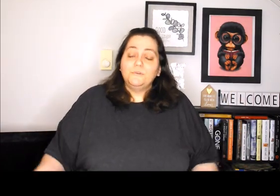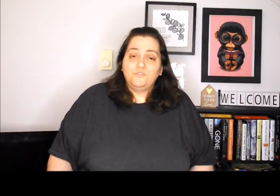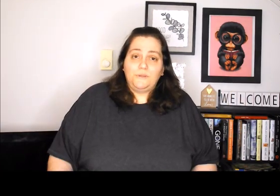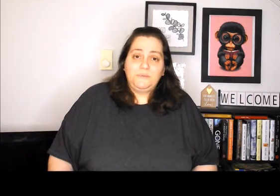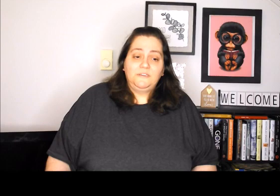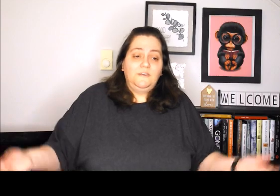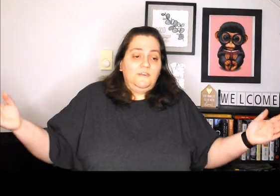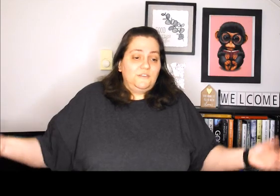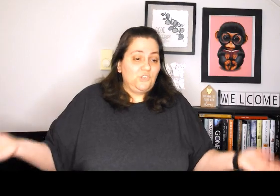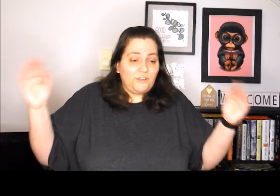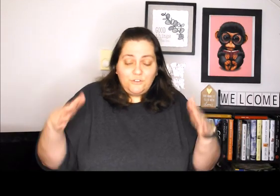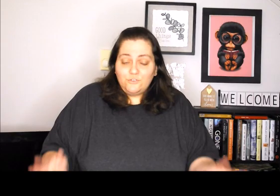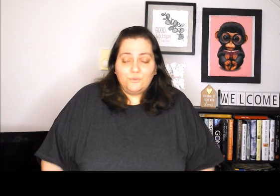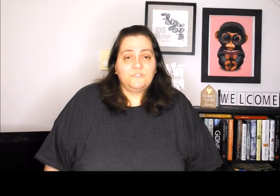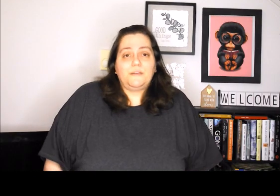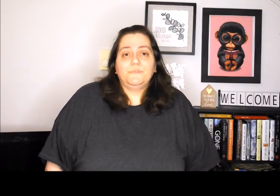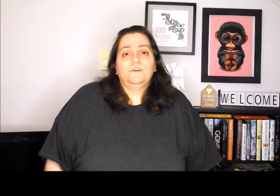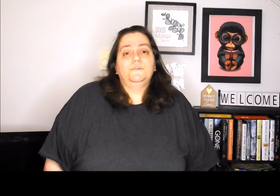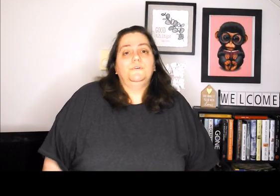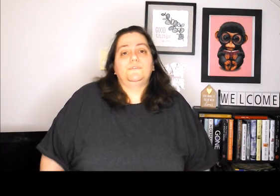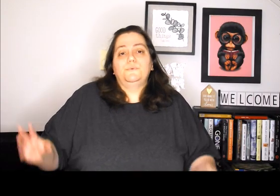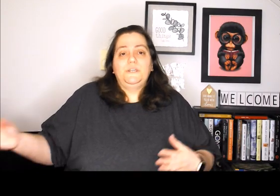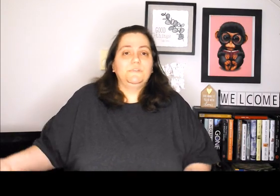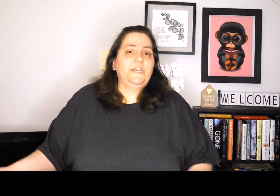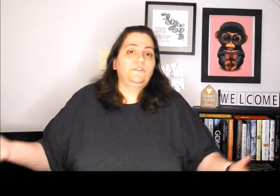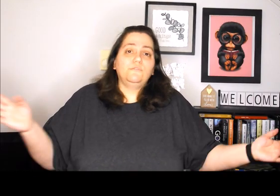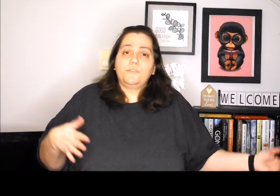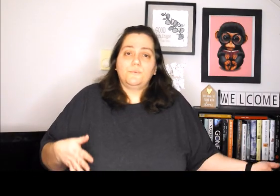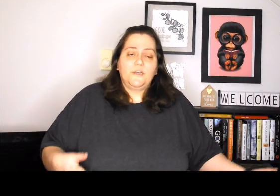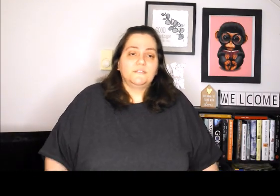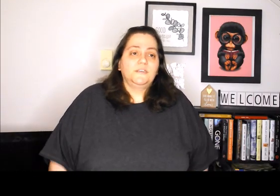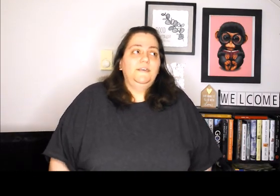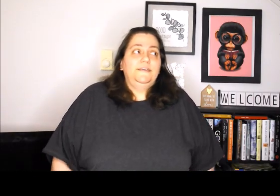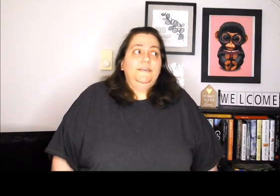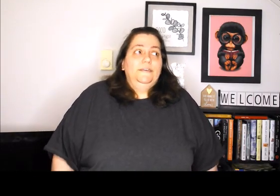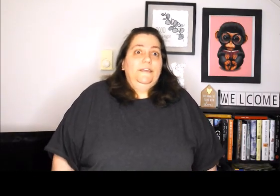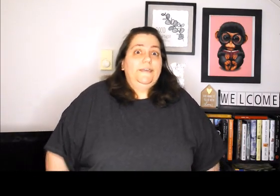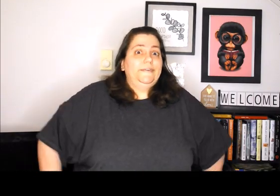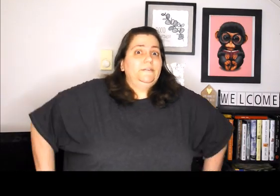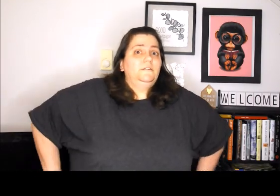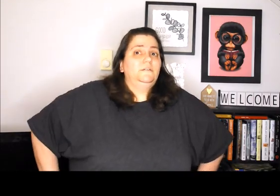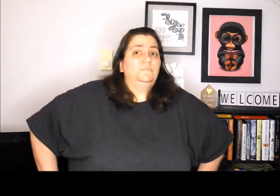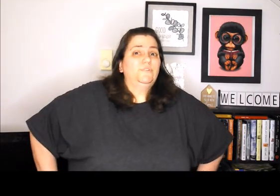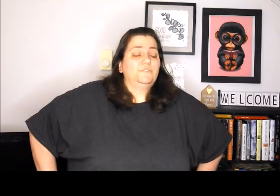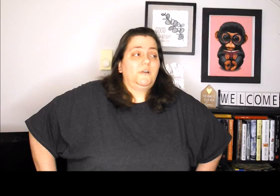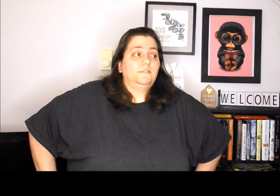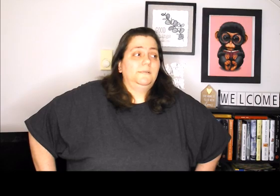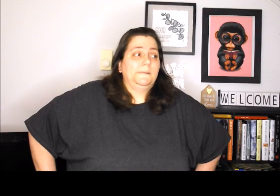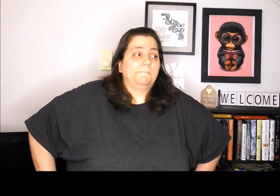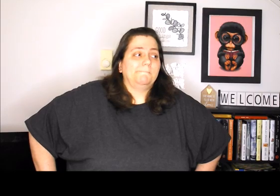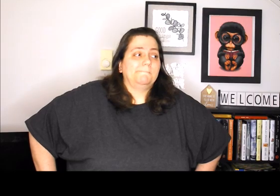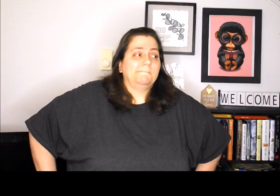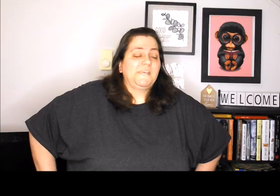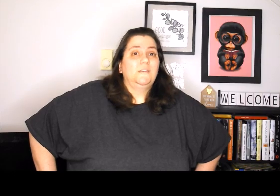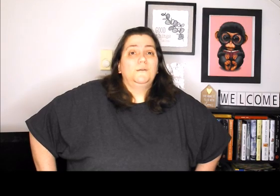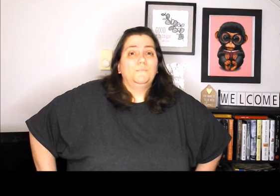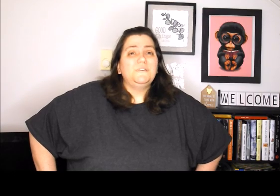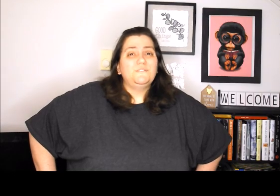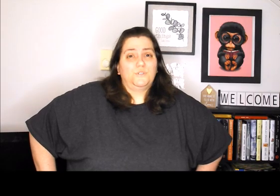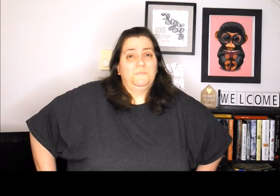you'll join me, share your goals down below if they're reading related or otherwise. And most of all, please wish me